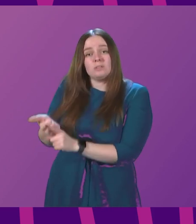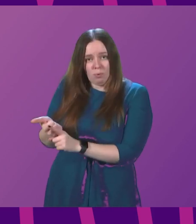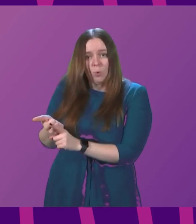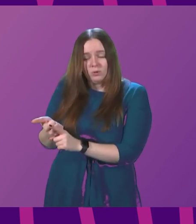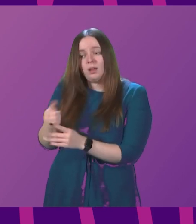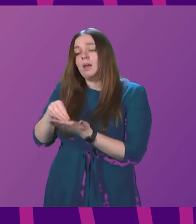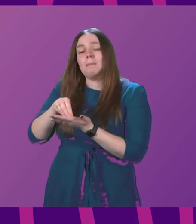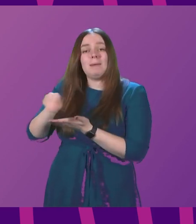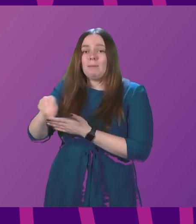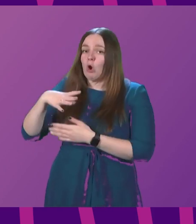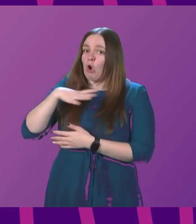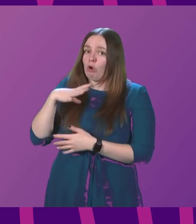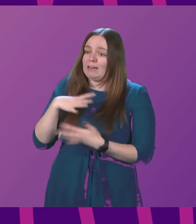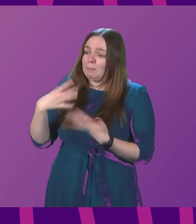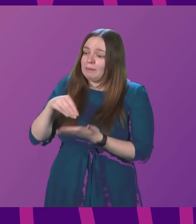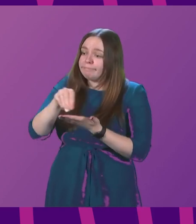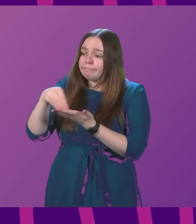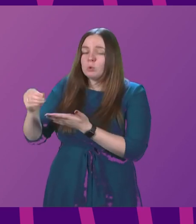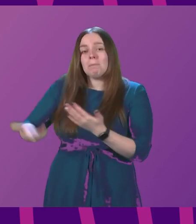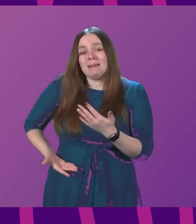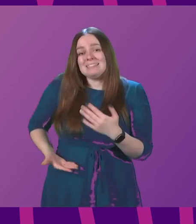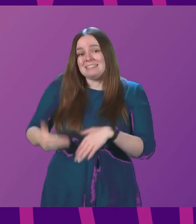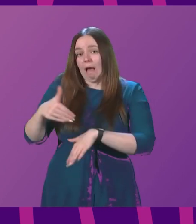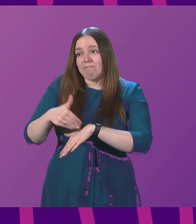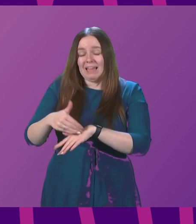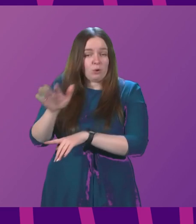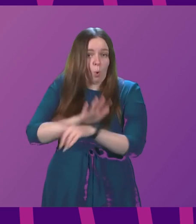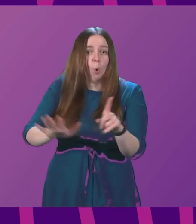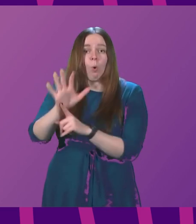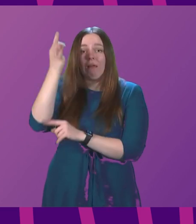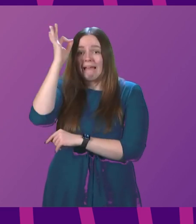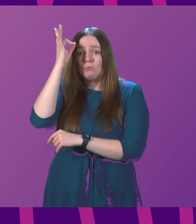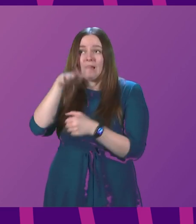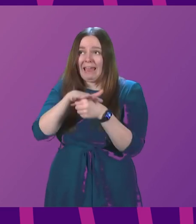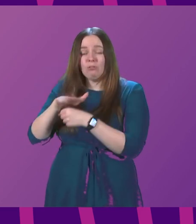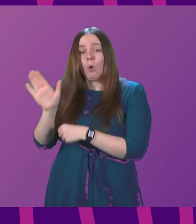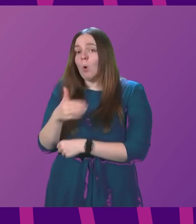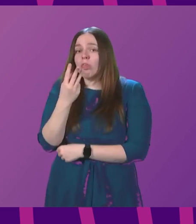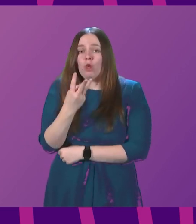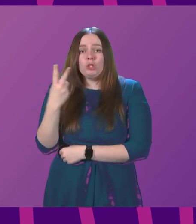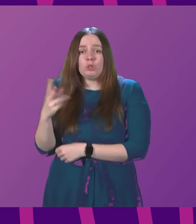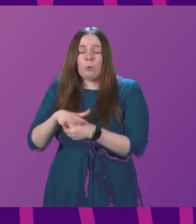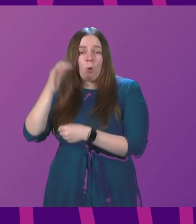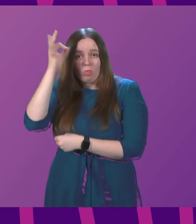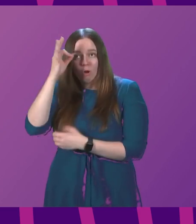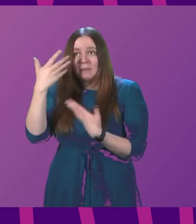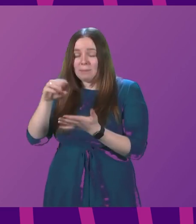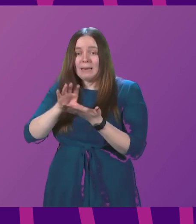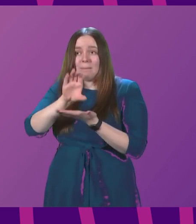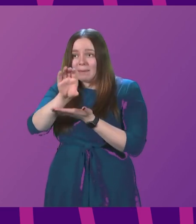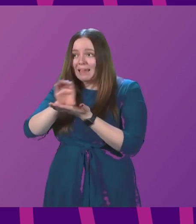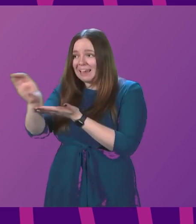payments are already being made to affected businesses in every council area. All 32 local authorities are making payments to